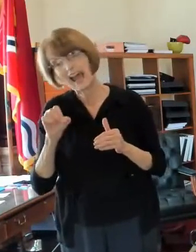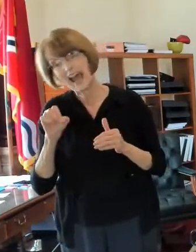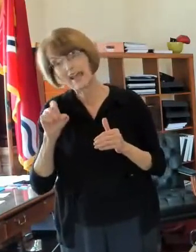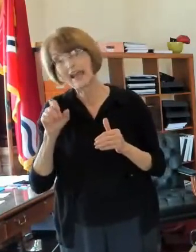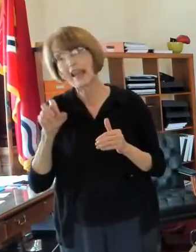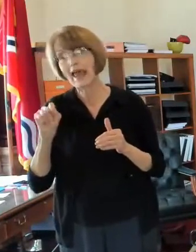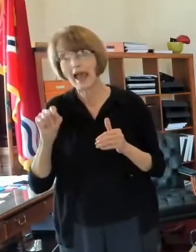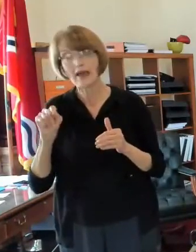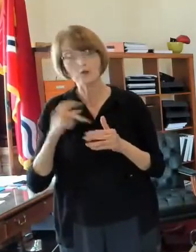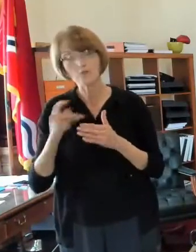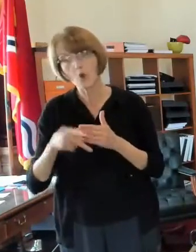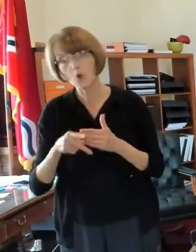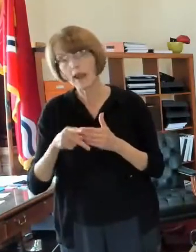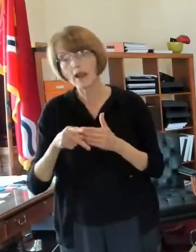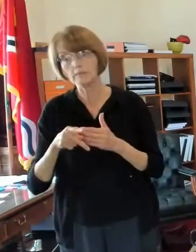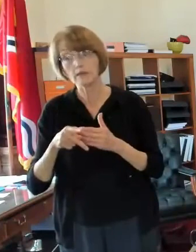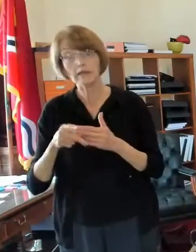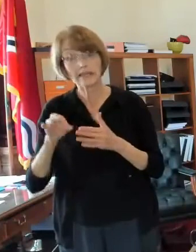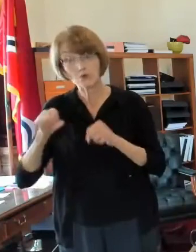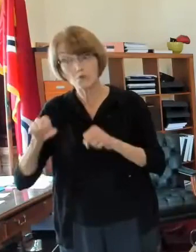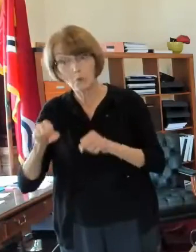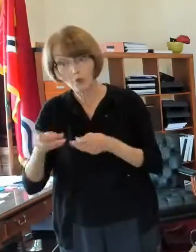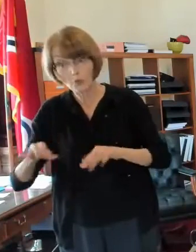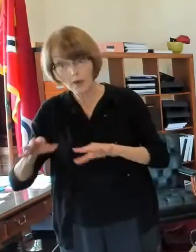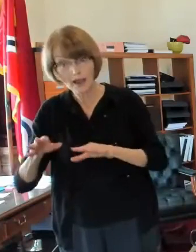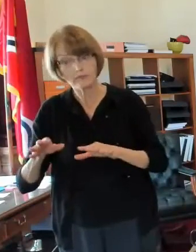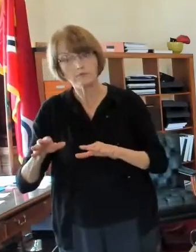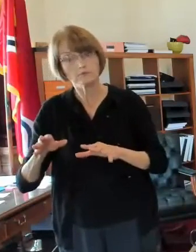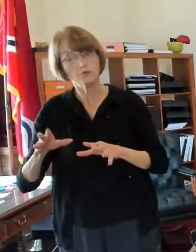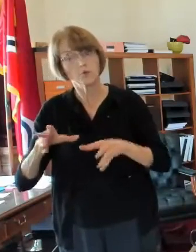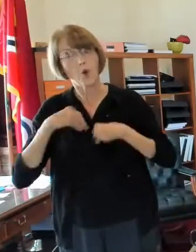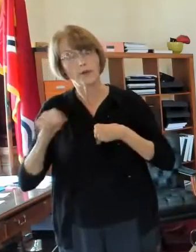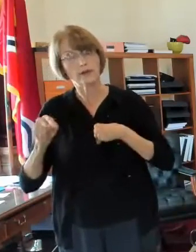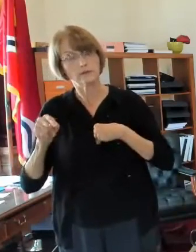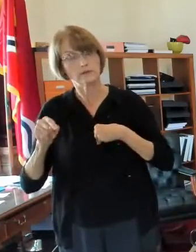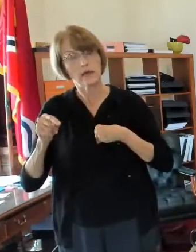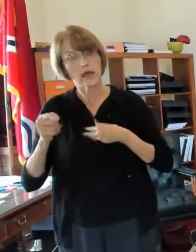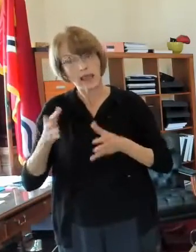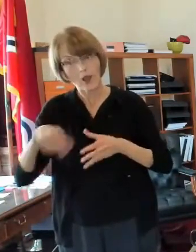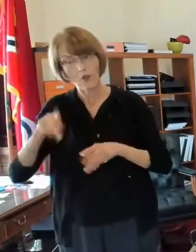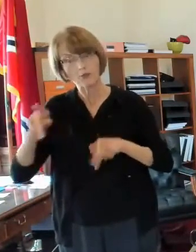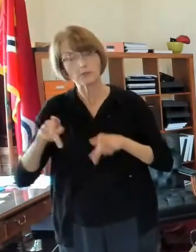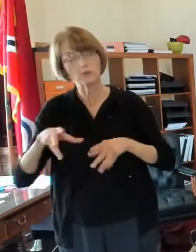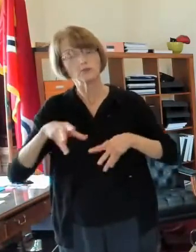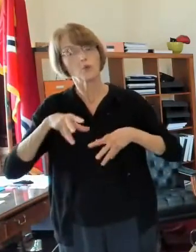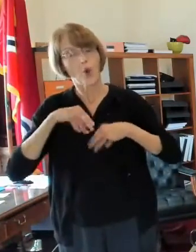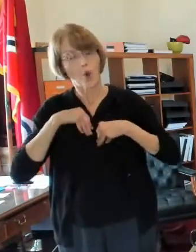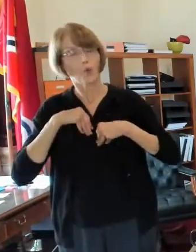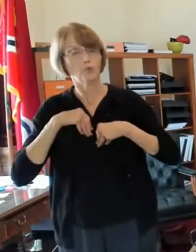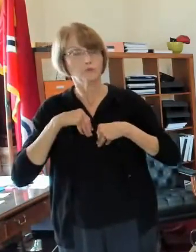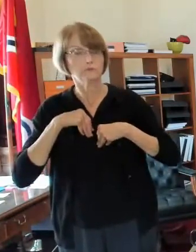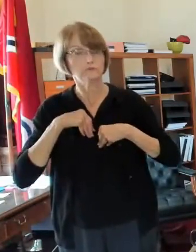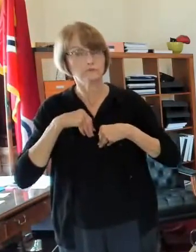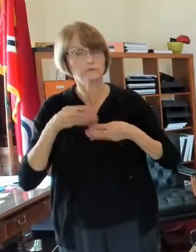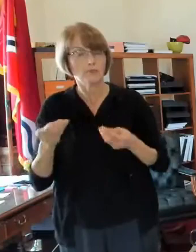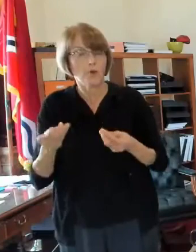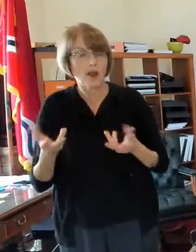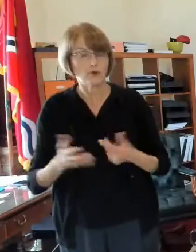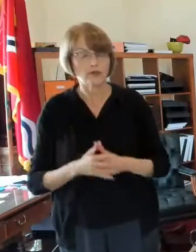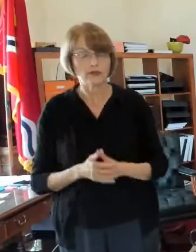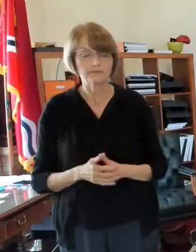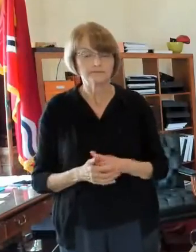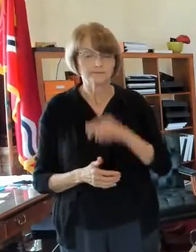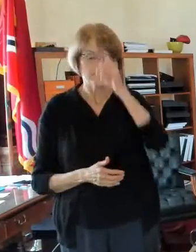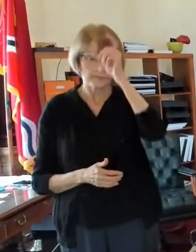program to enable those folks to have a real ownership interest in in the properties so